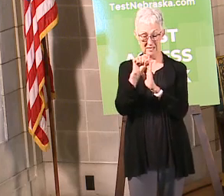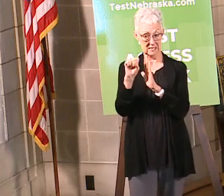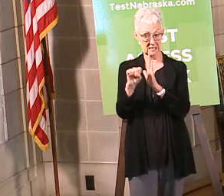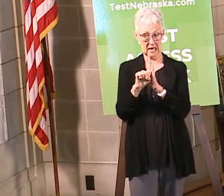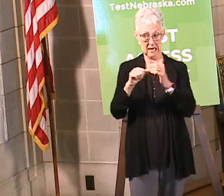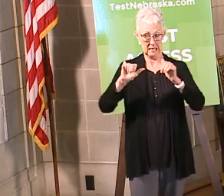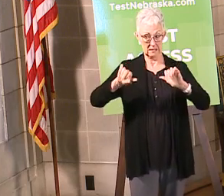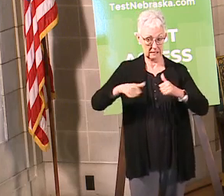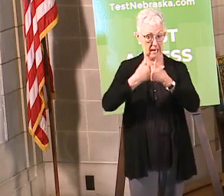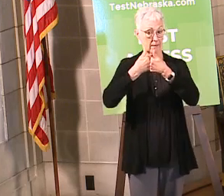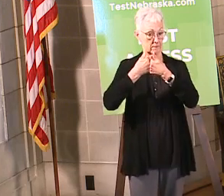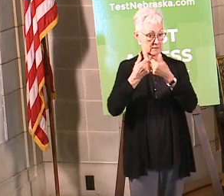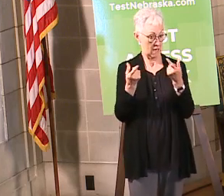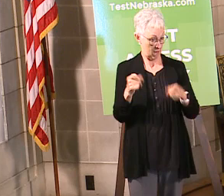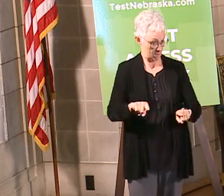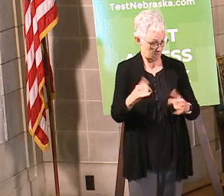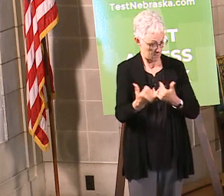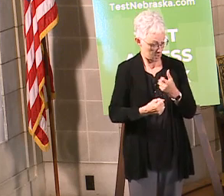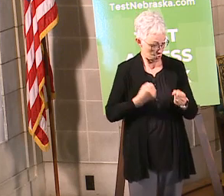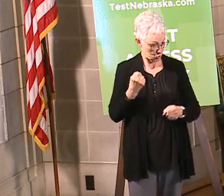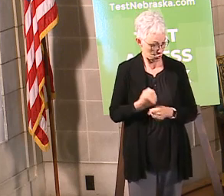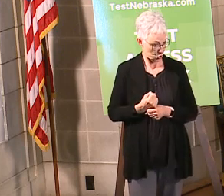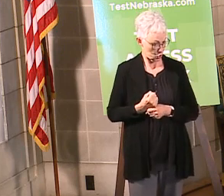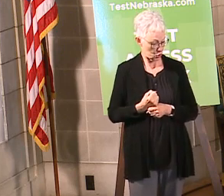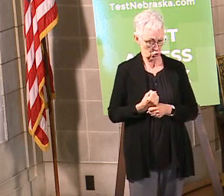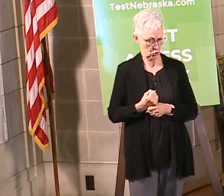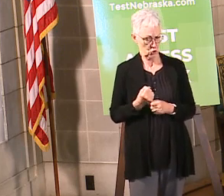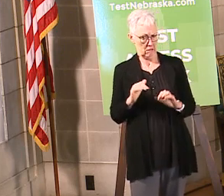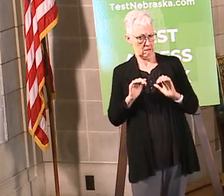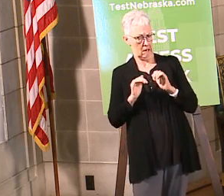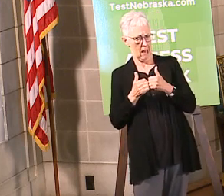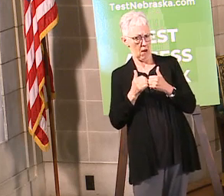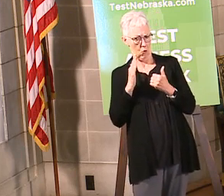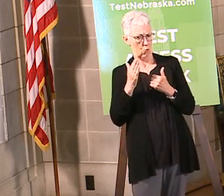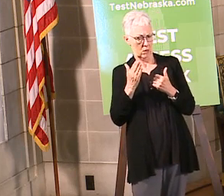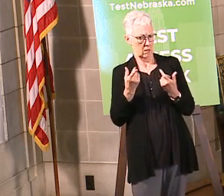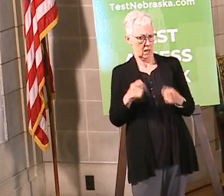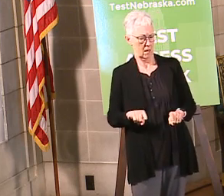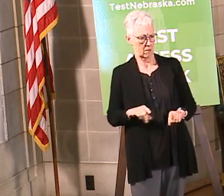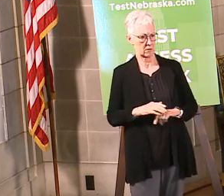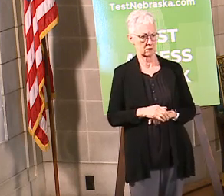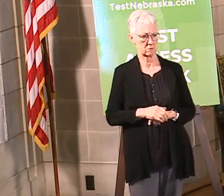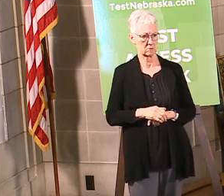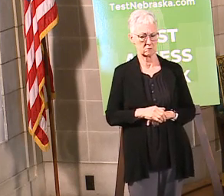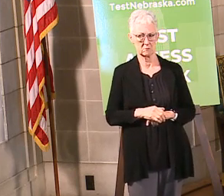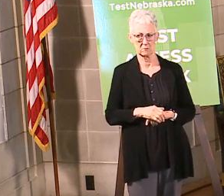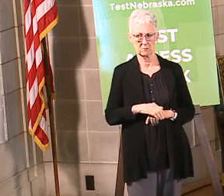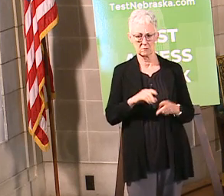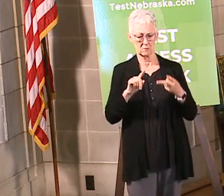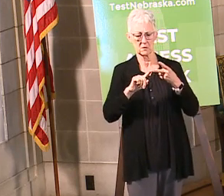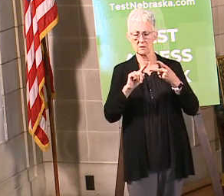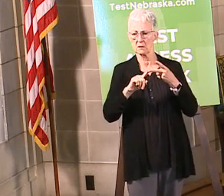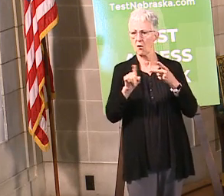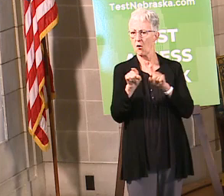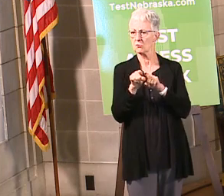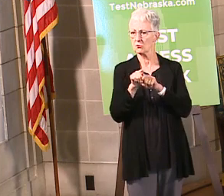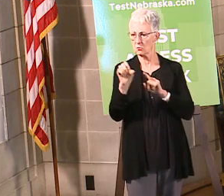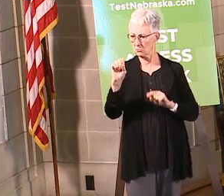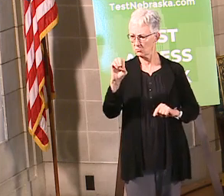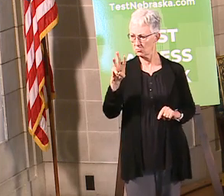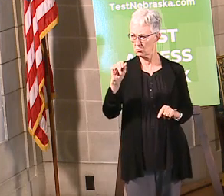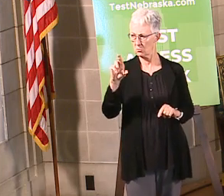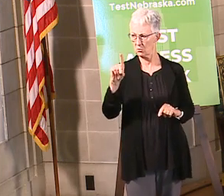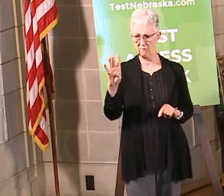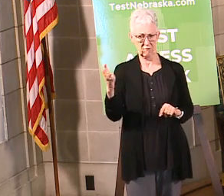if so, how would that look? So, and then she also has another one for the Seward Fourth of July celebration as well. So